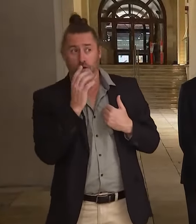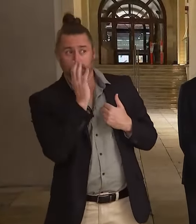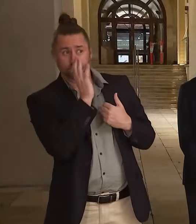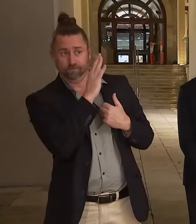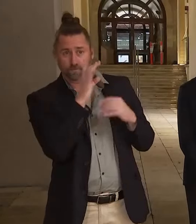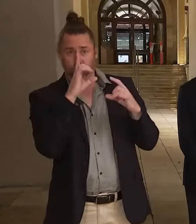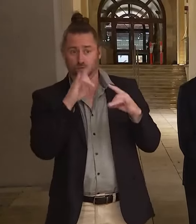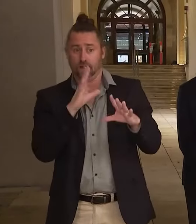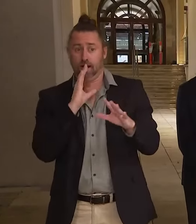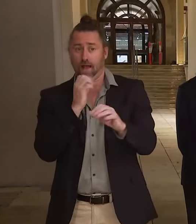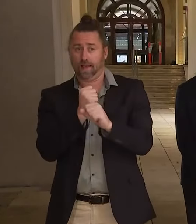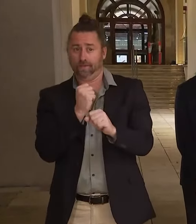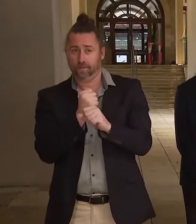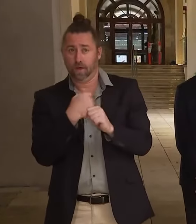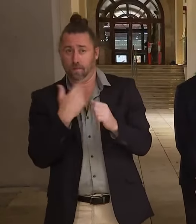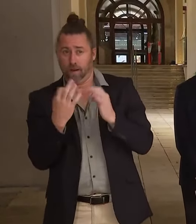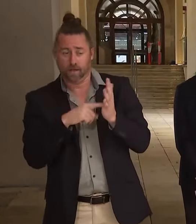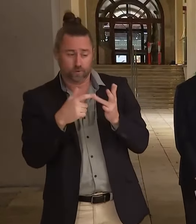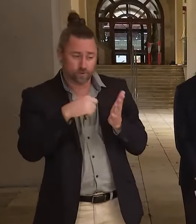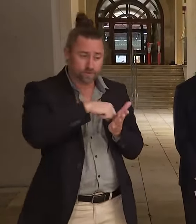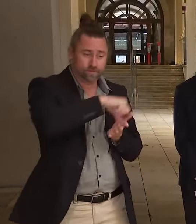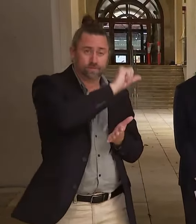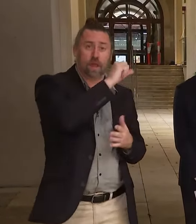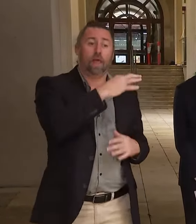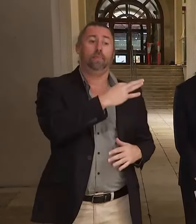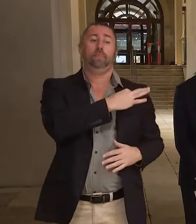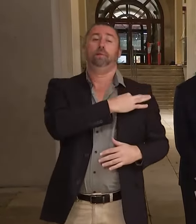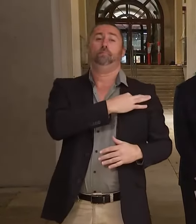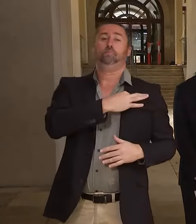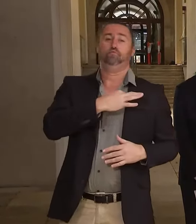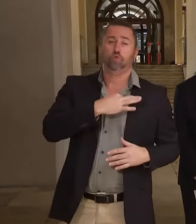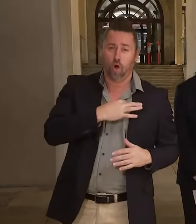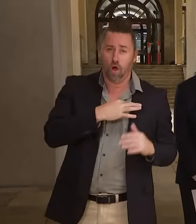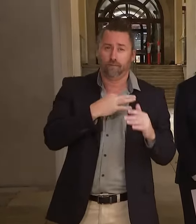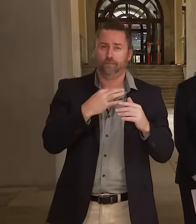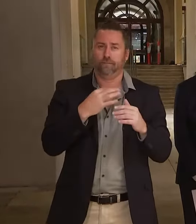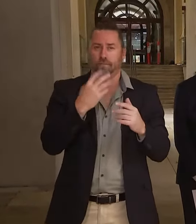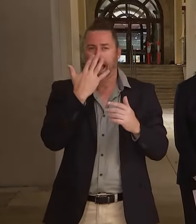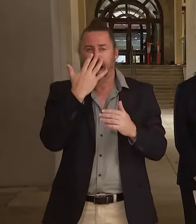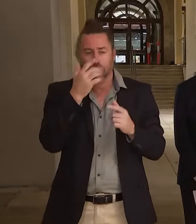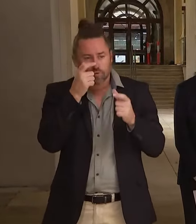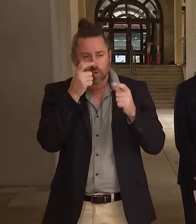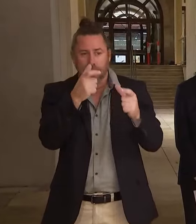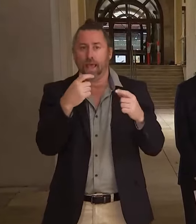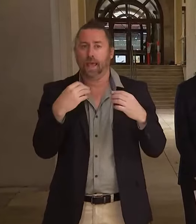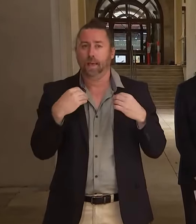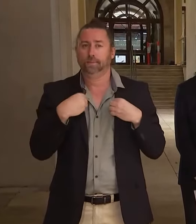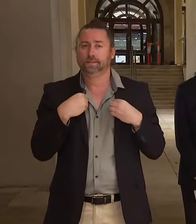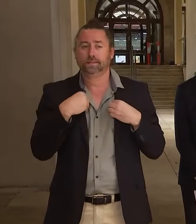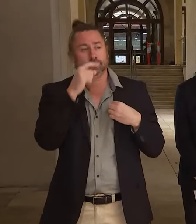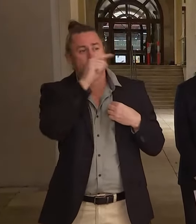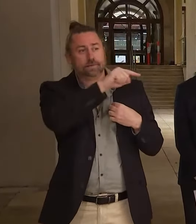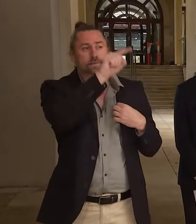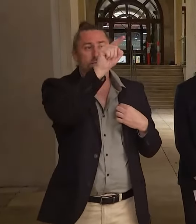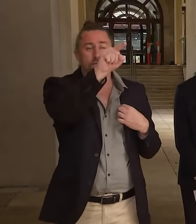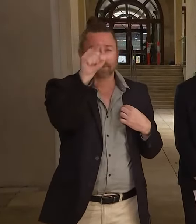Commonwealth, about the private aged care sector. They are under pressure, like we are,